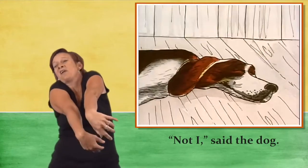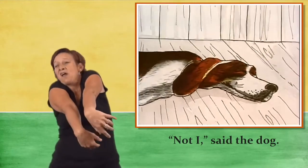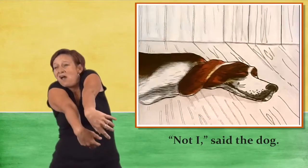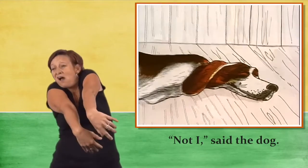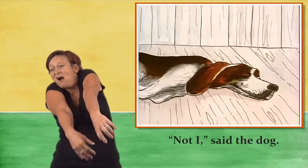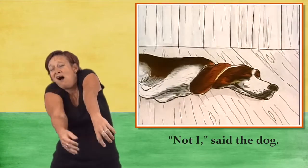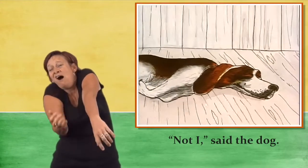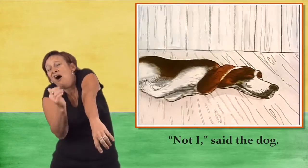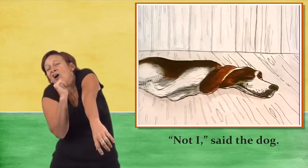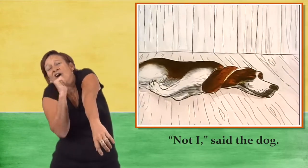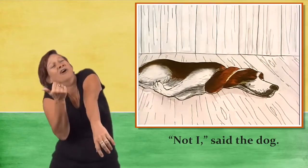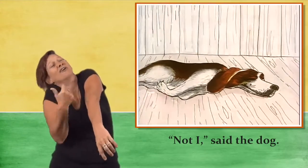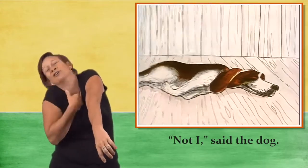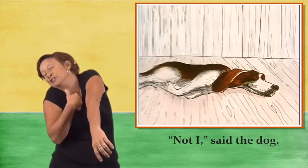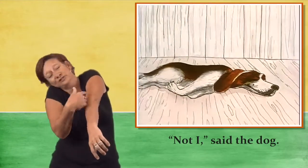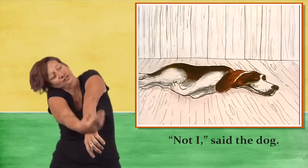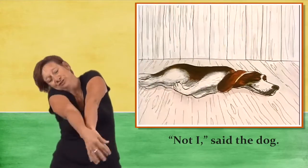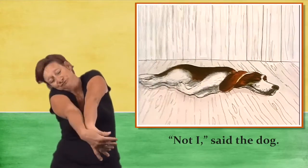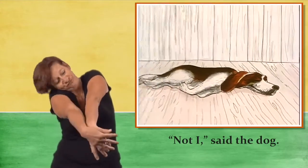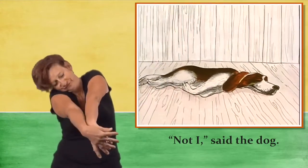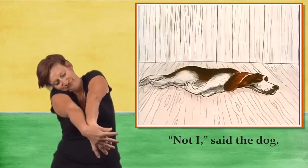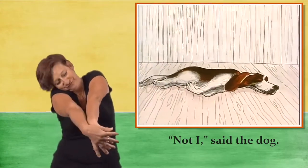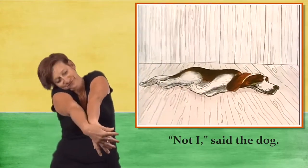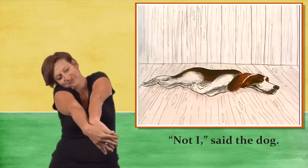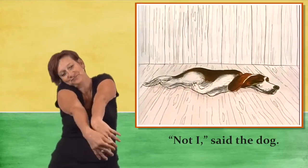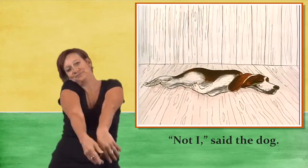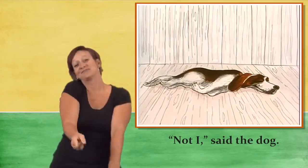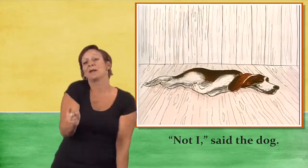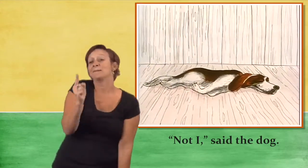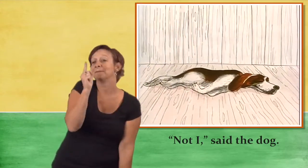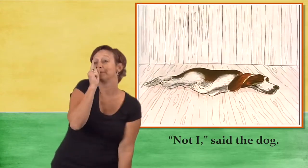Not I, said the dog.